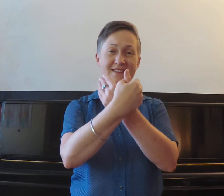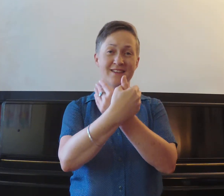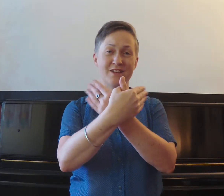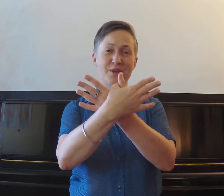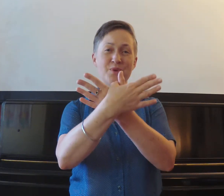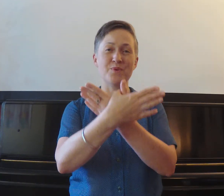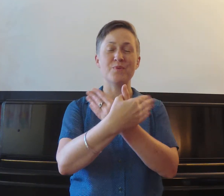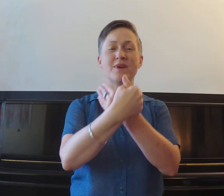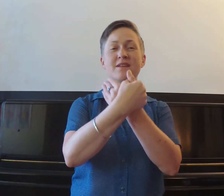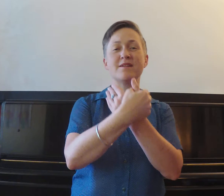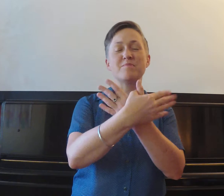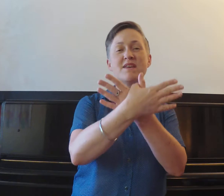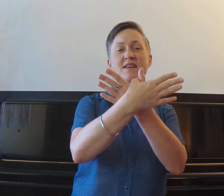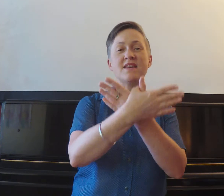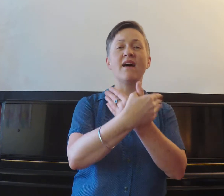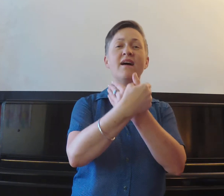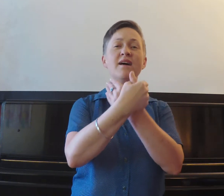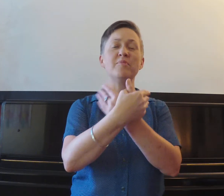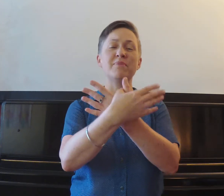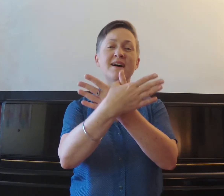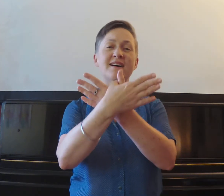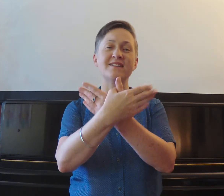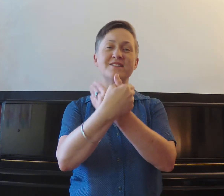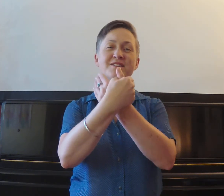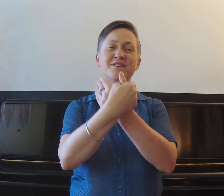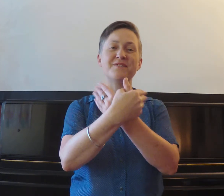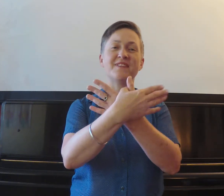you will be a butterfly